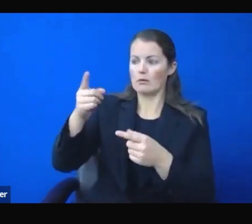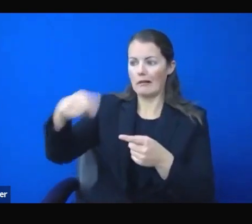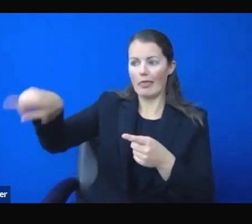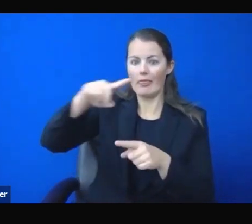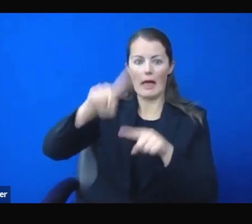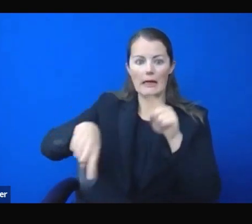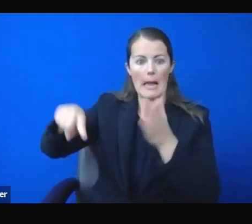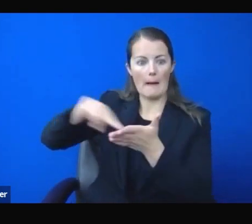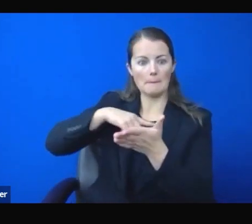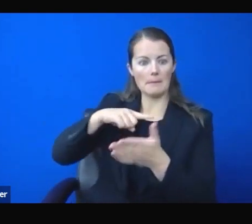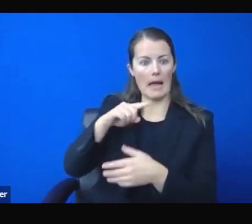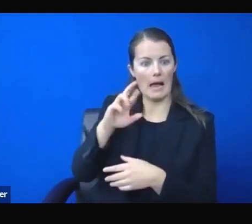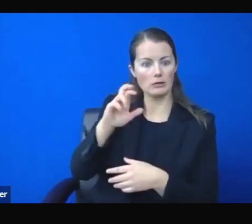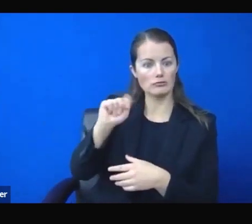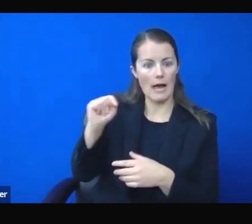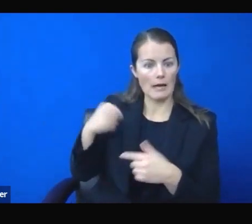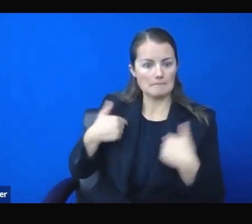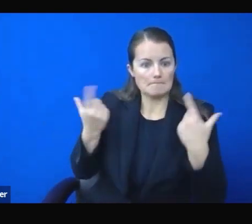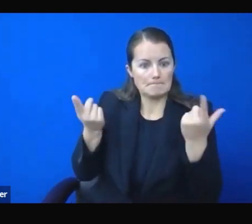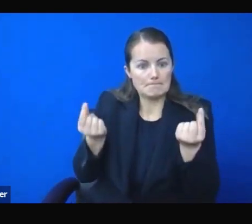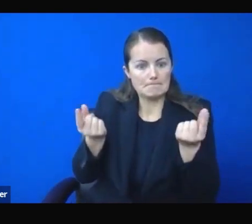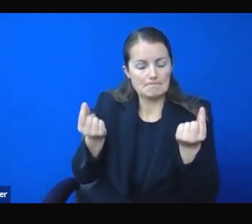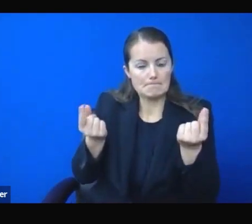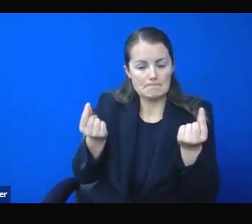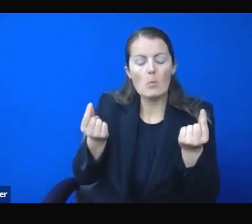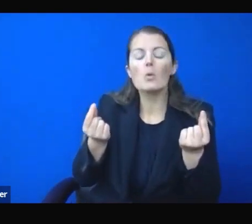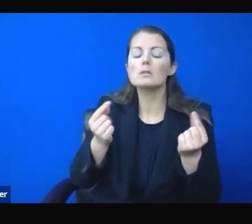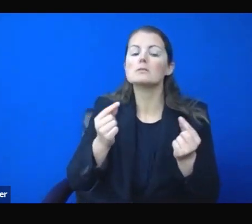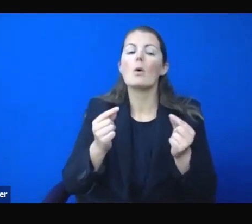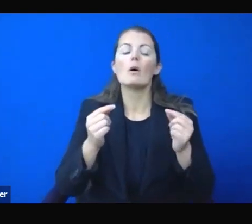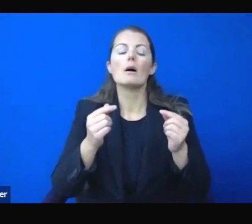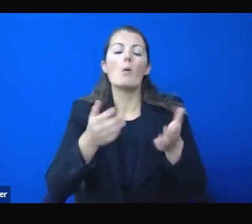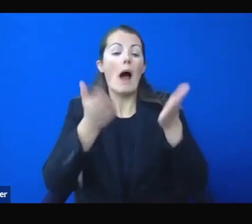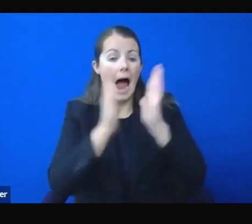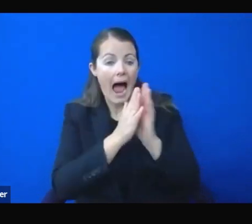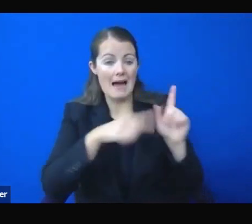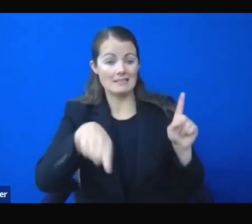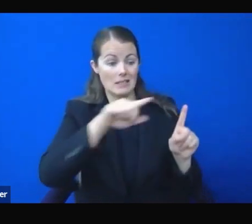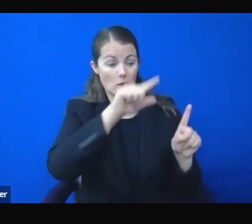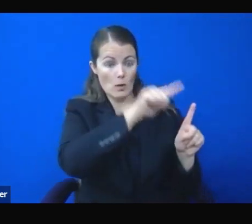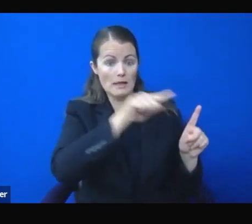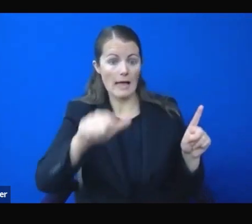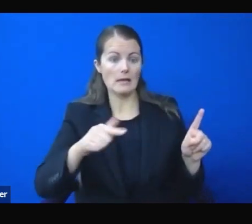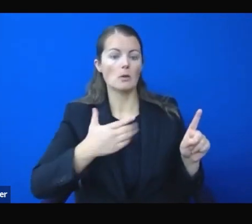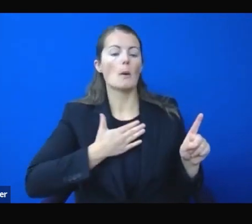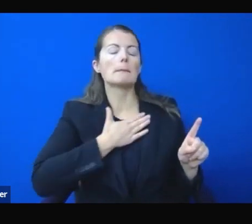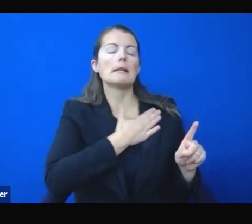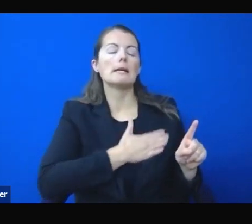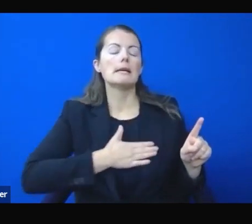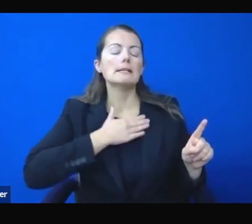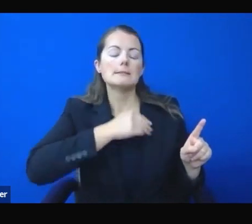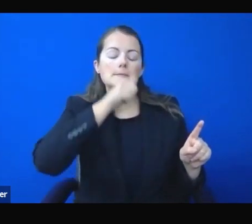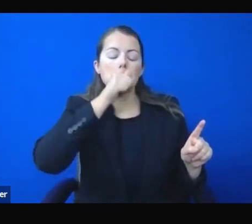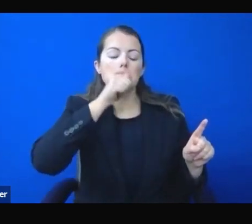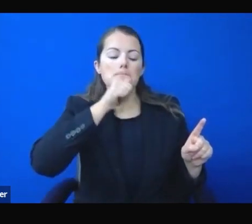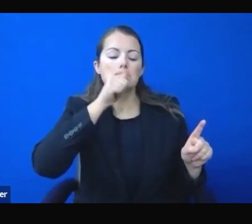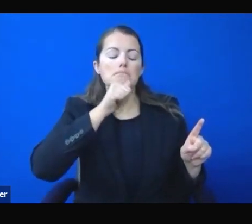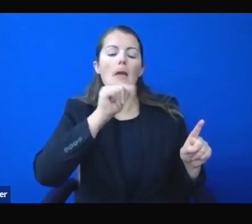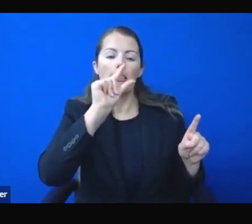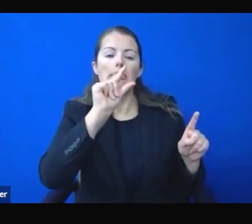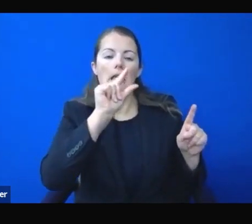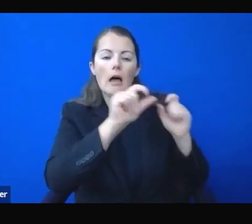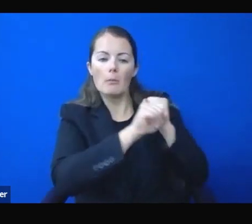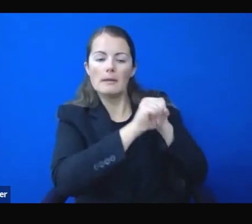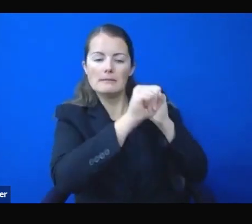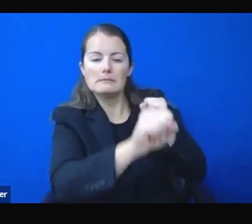few months so that we can push through what I hope is the last surge of this virus. I will do everything I can do to continue to push